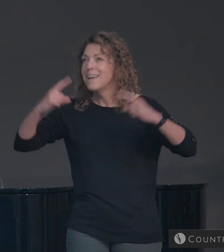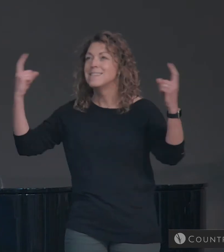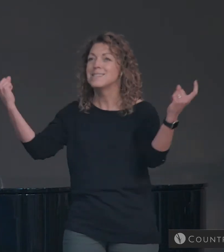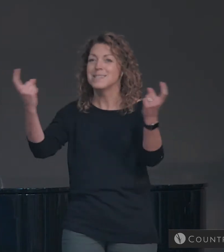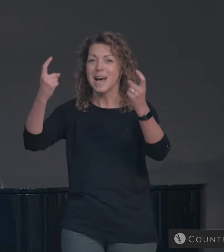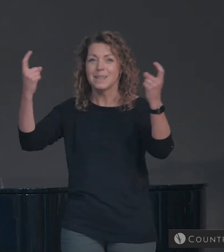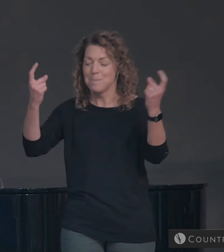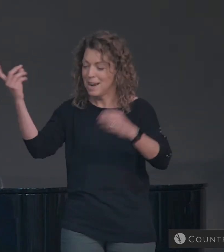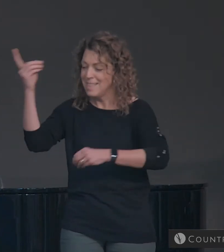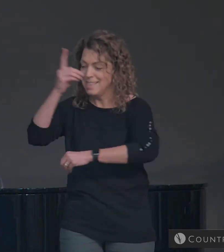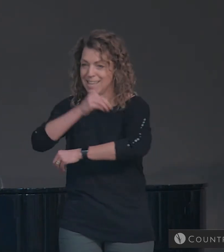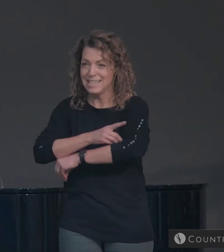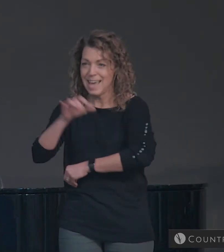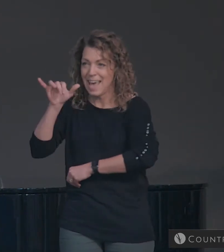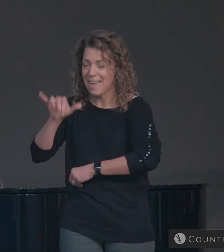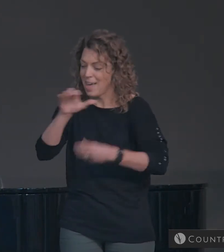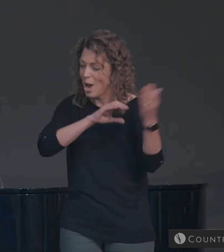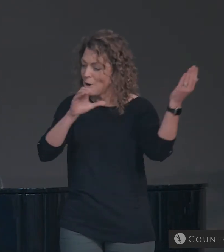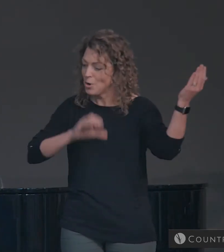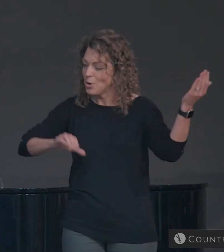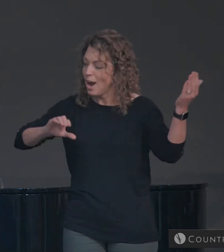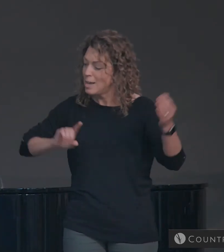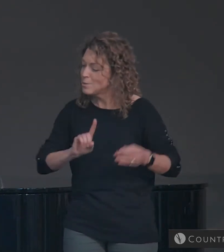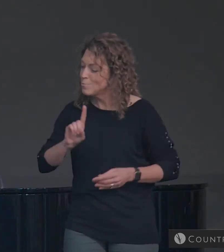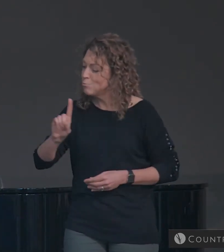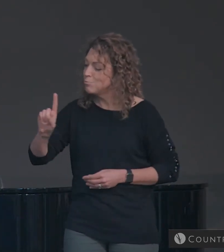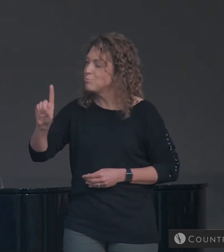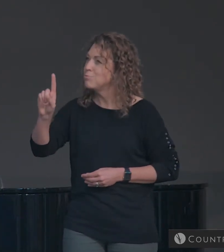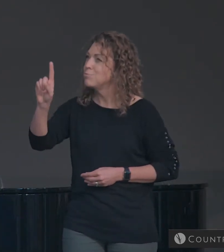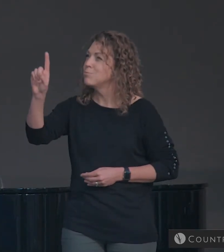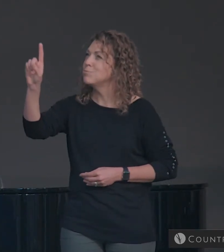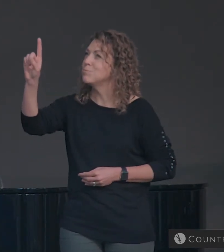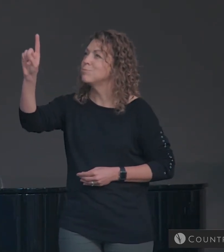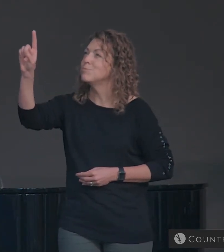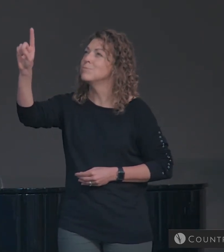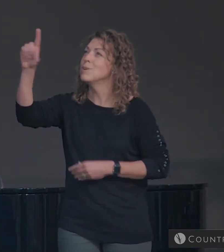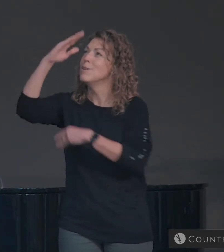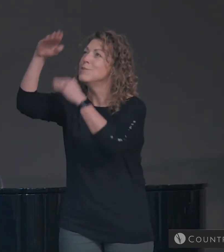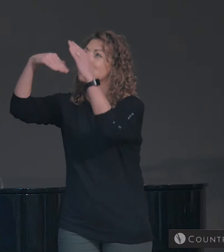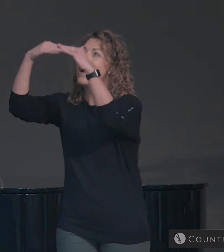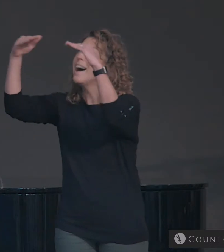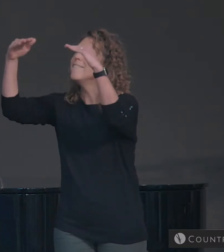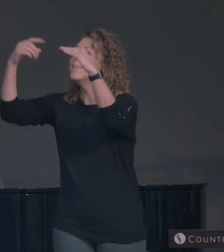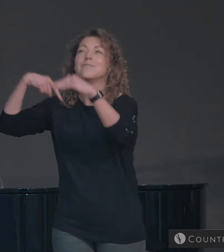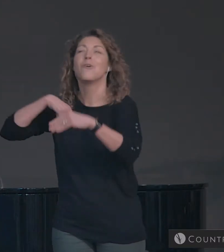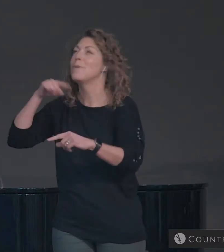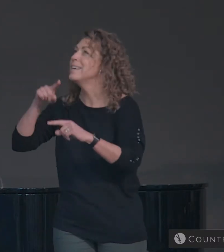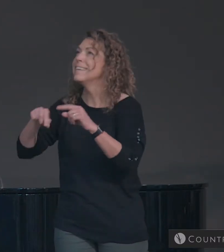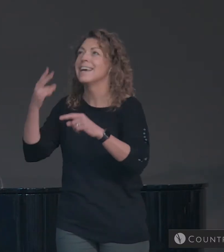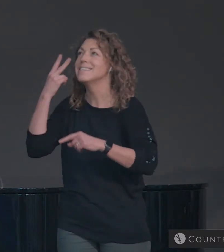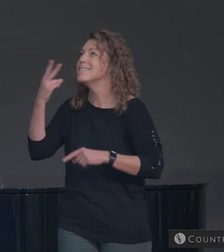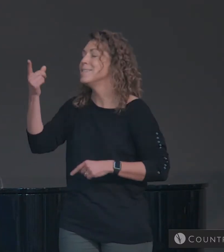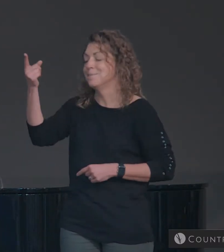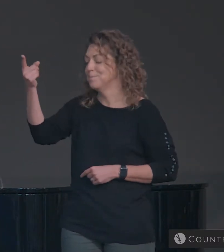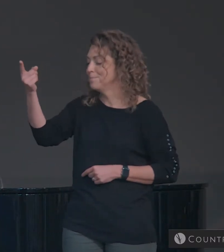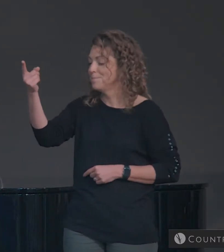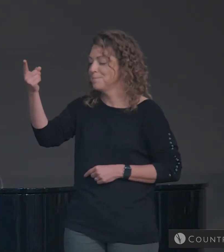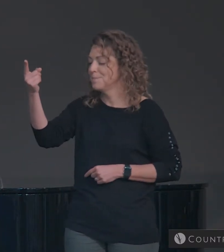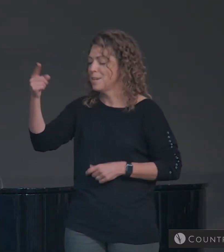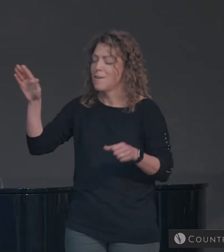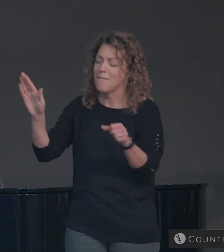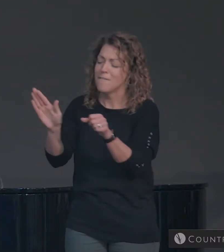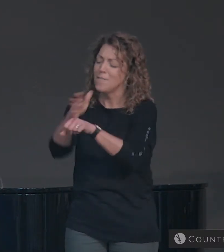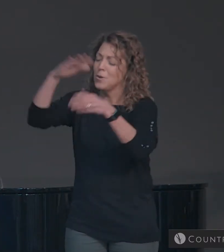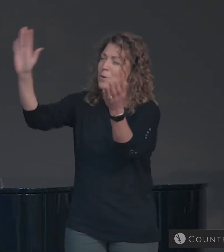Let us pray.